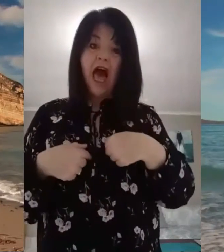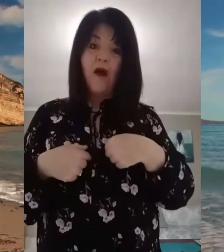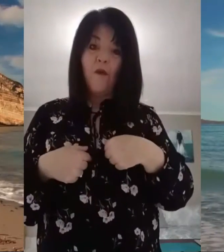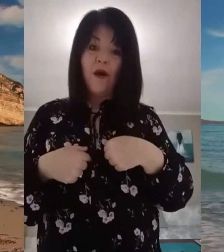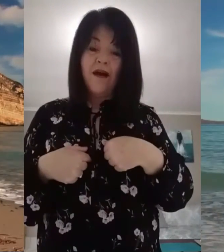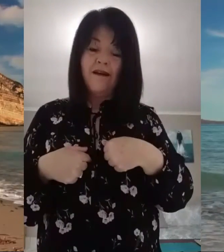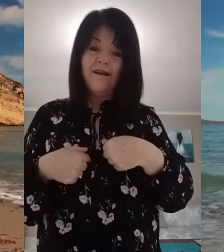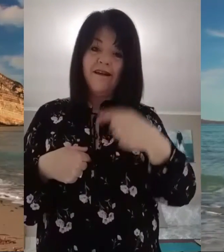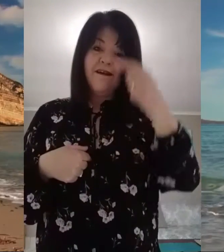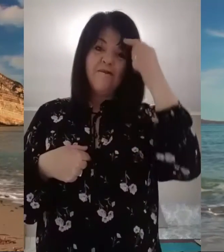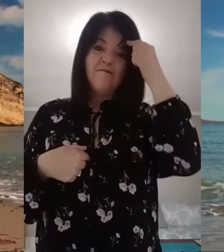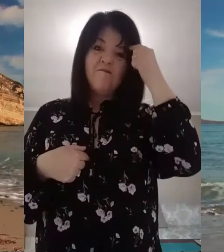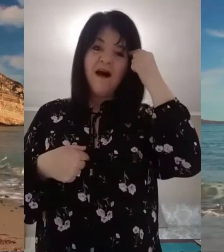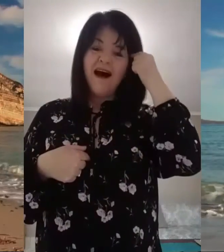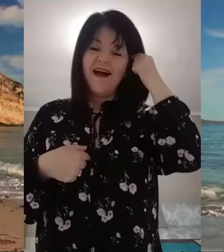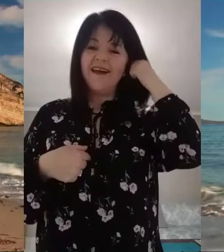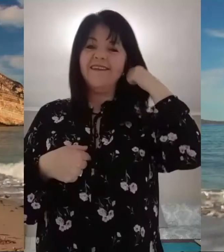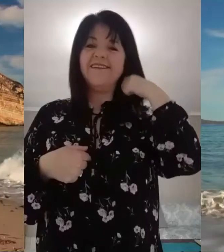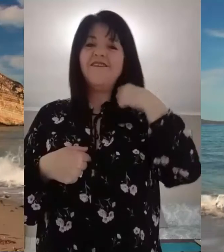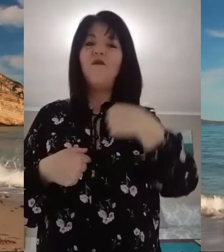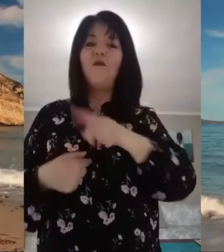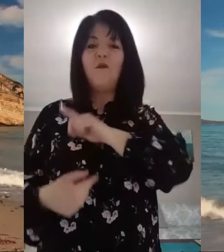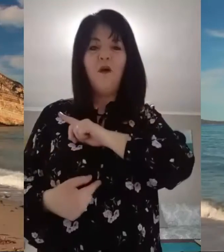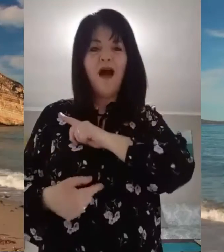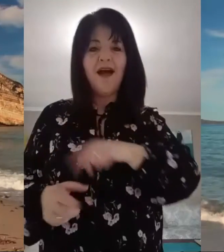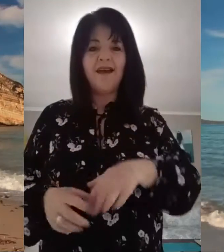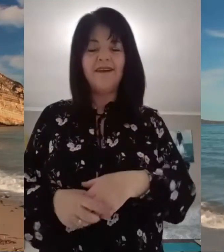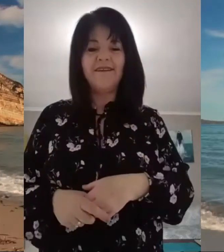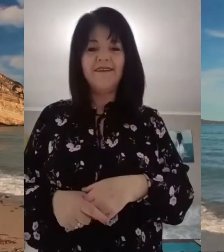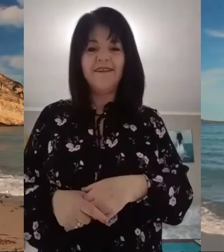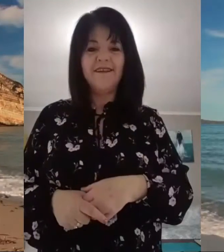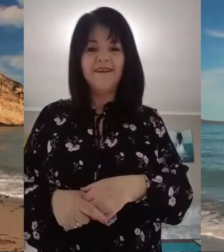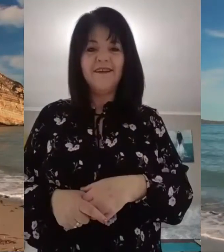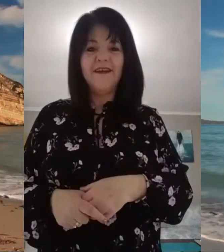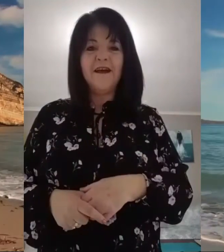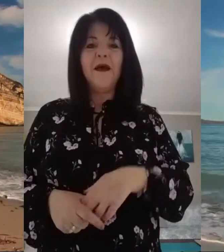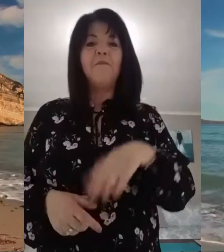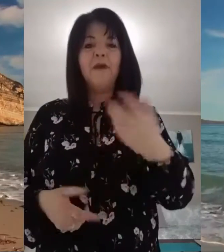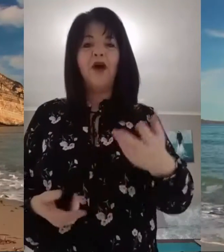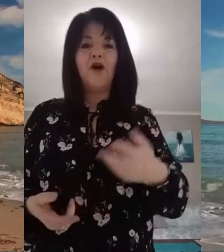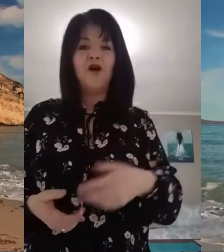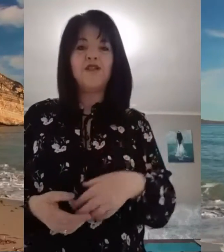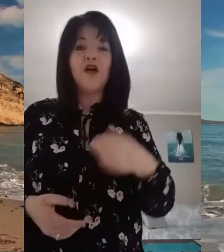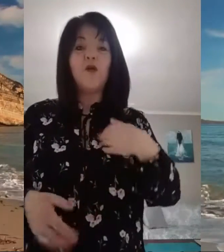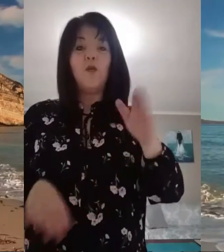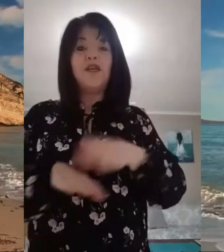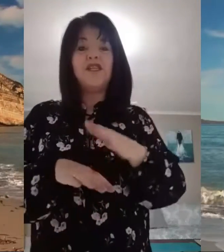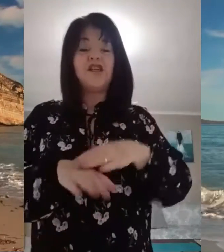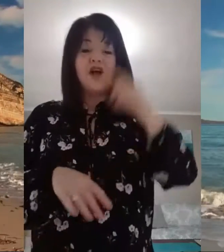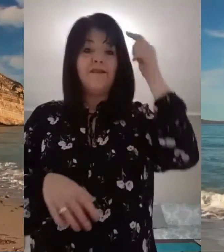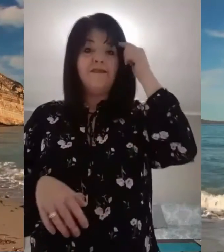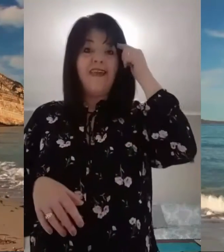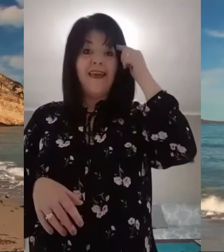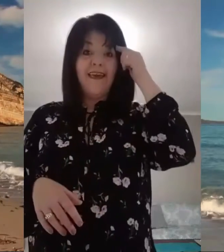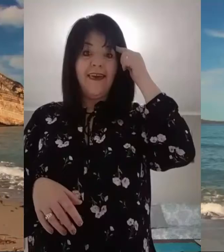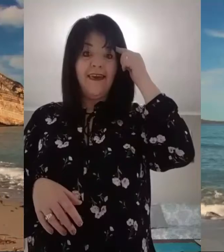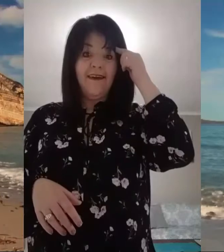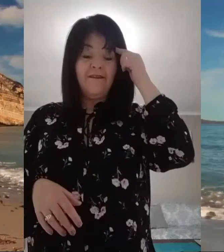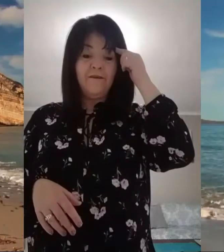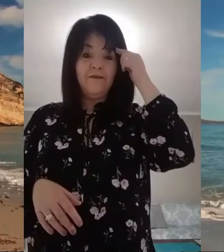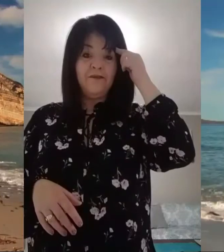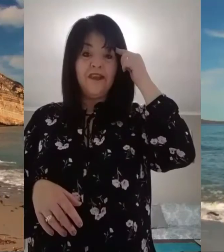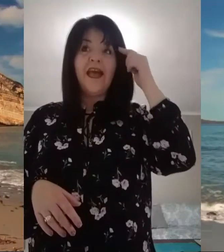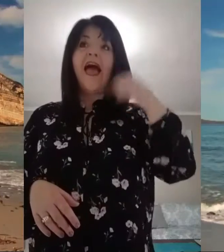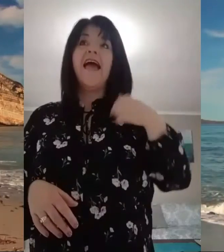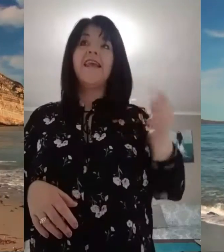our mind. Why? Why? Because we start thinking.